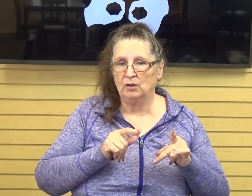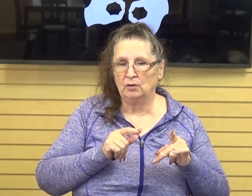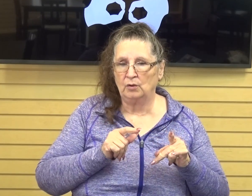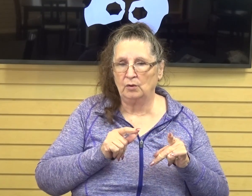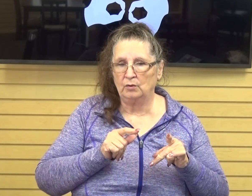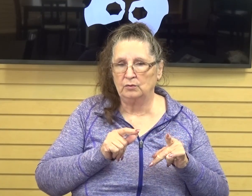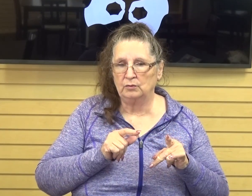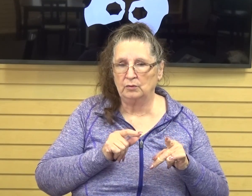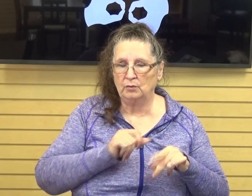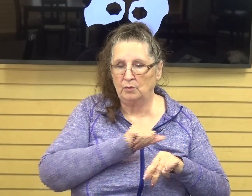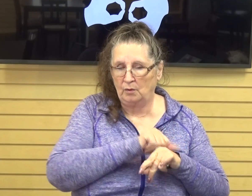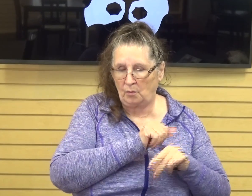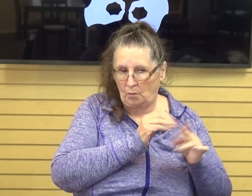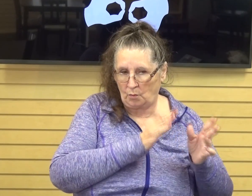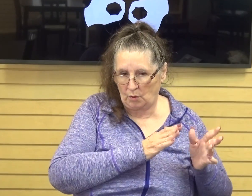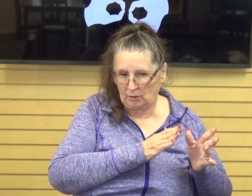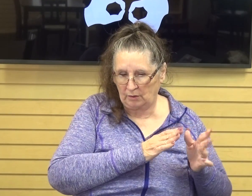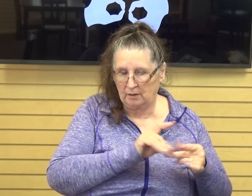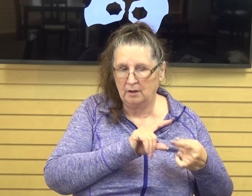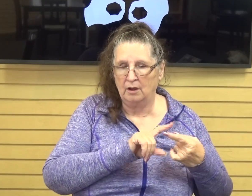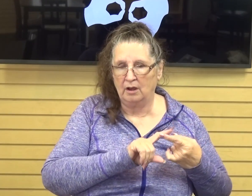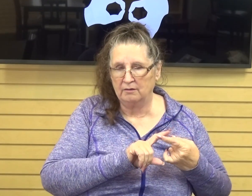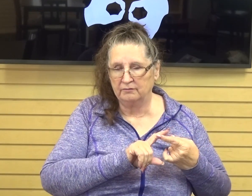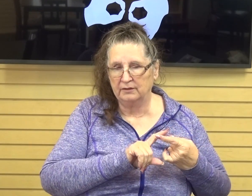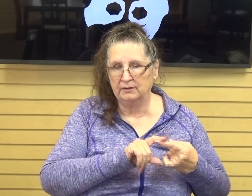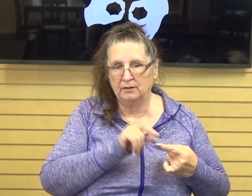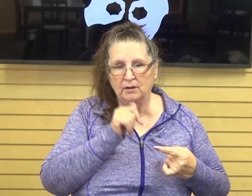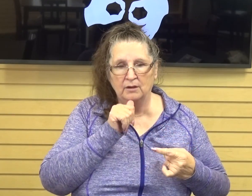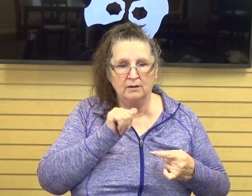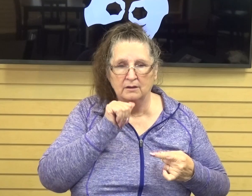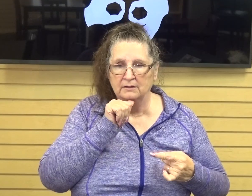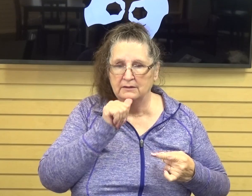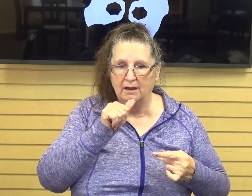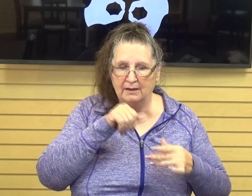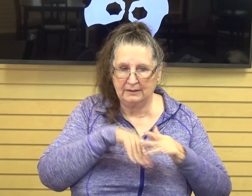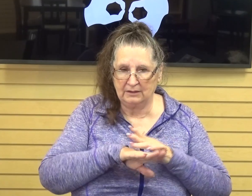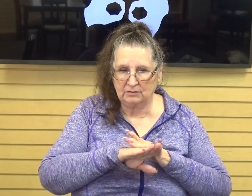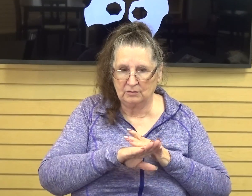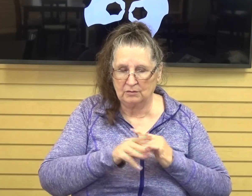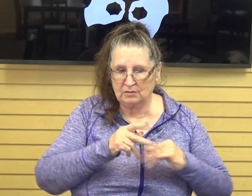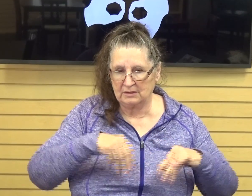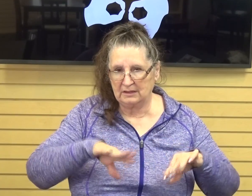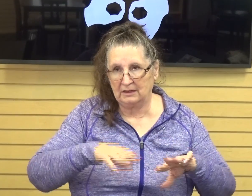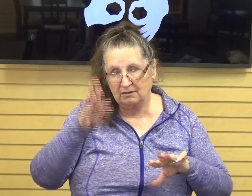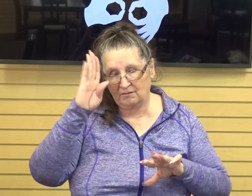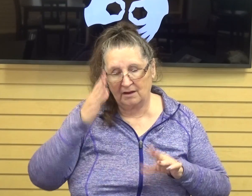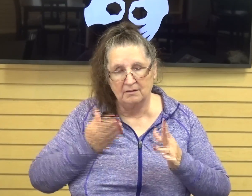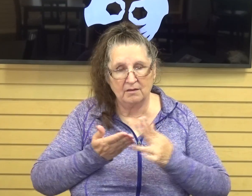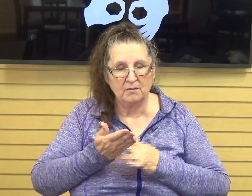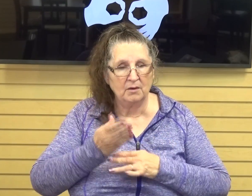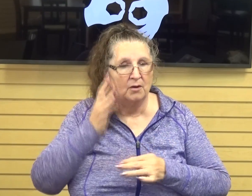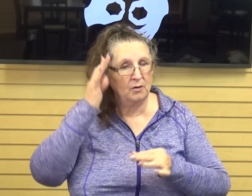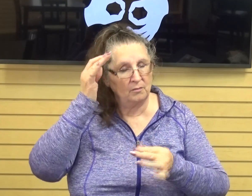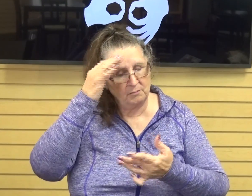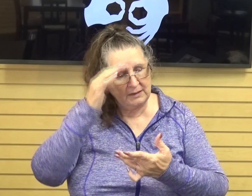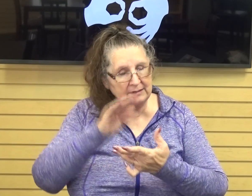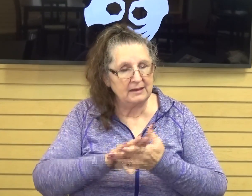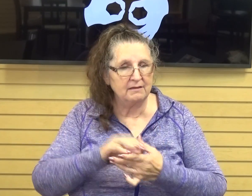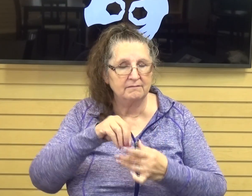coworker or a friend who has not entered into the kingdom of God through belief in Jesus Christ. Those things are not